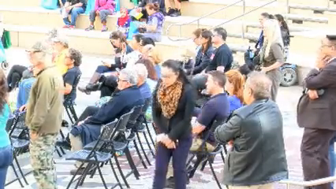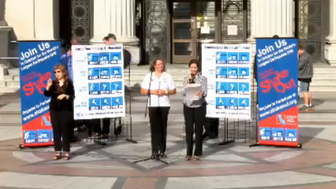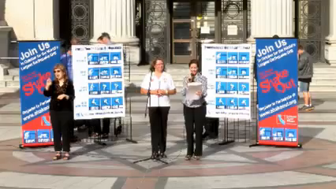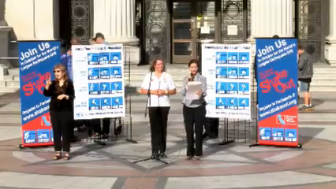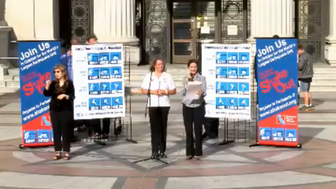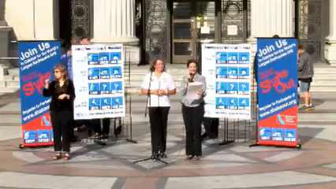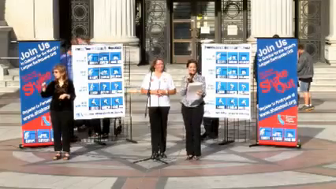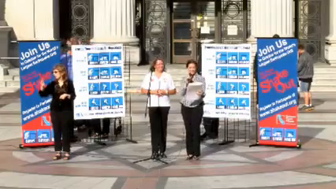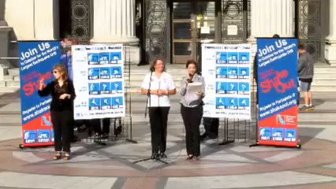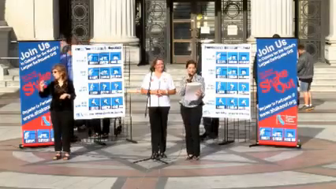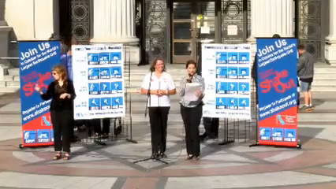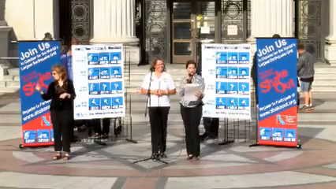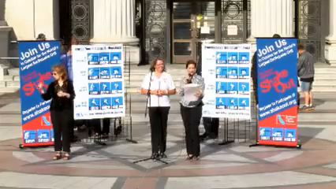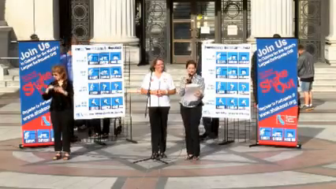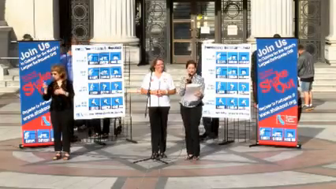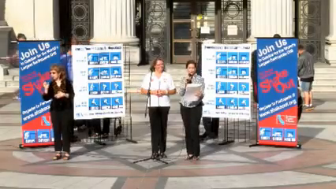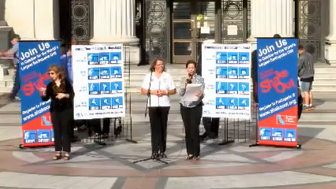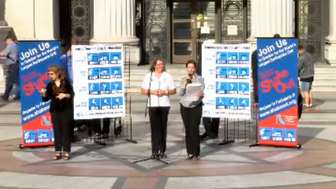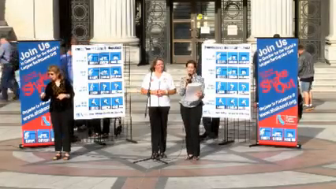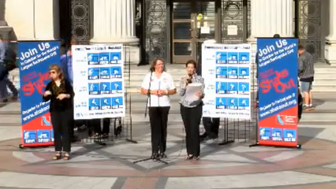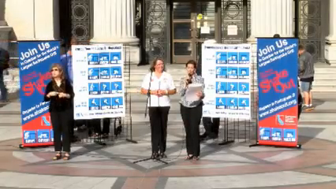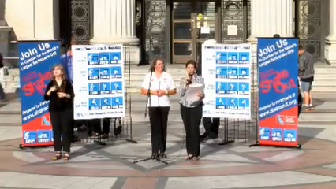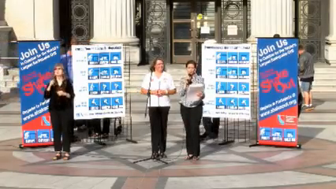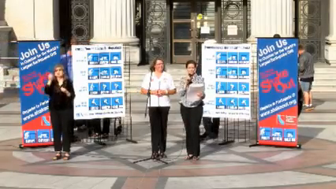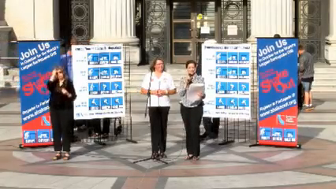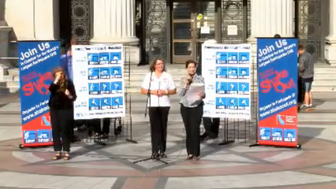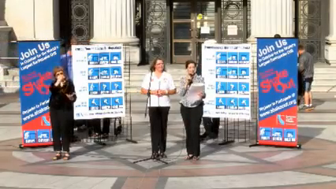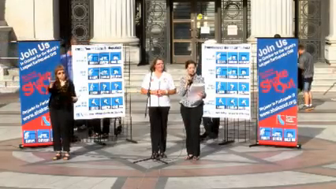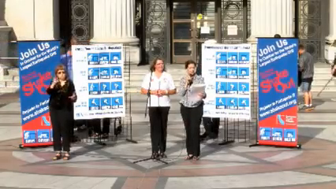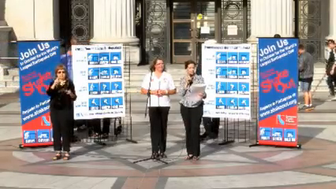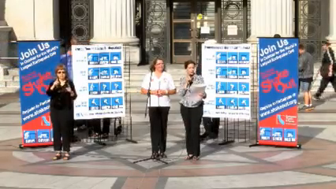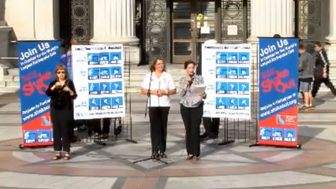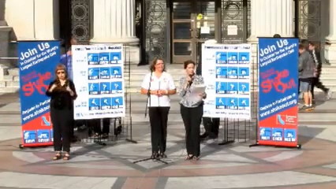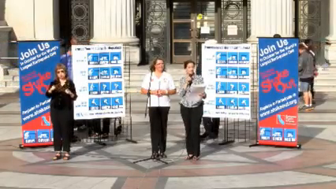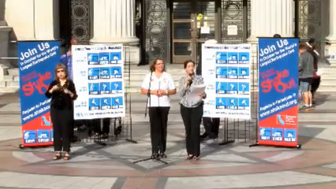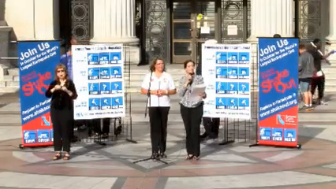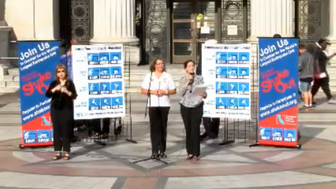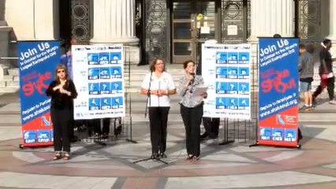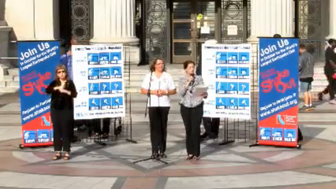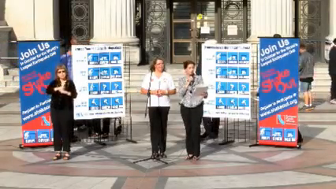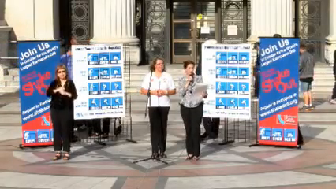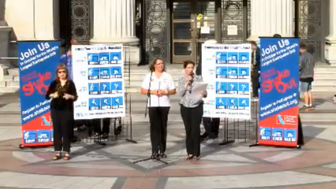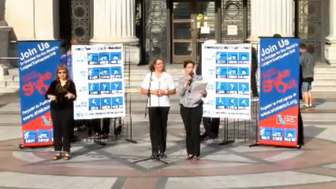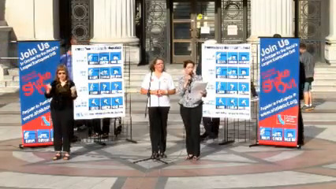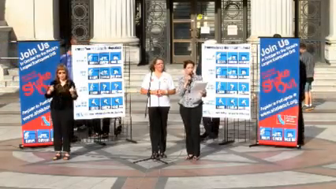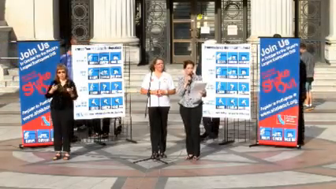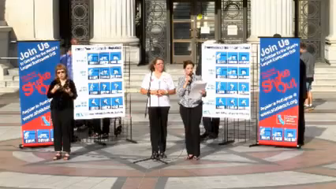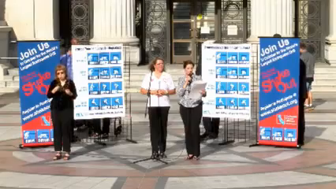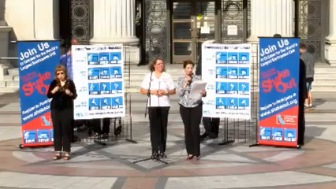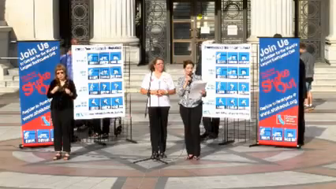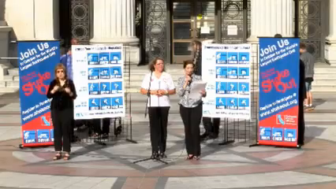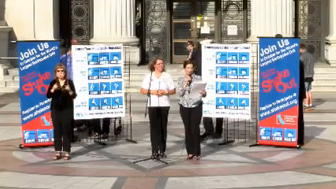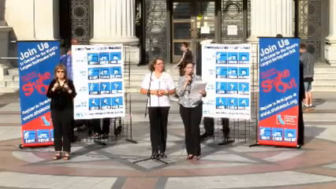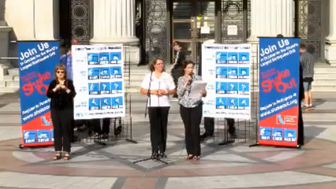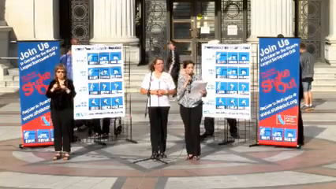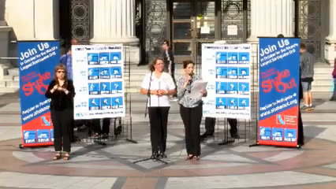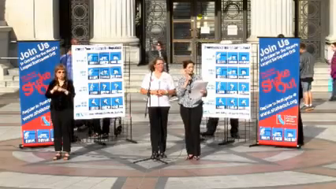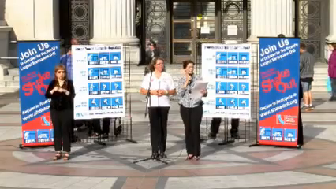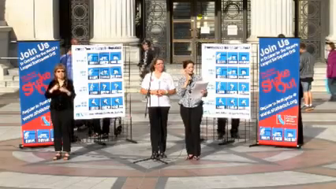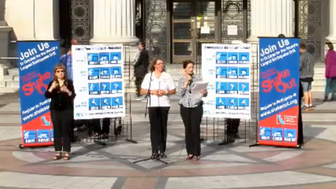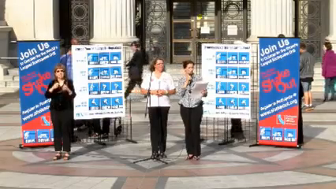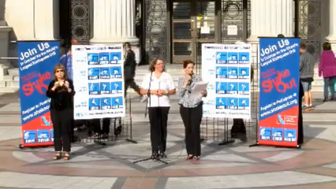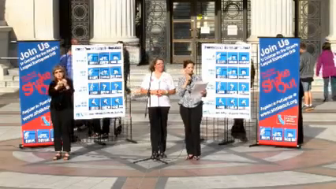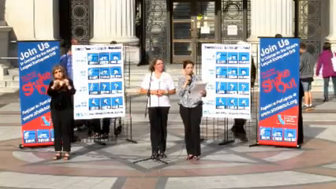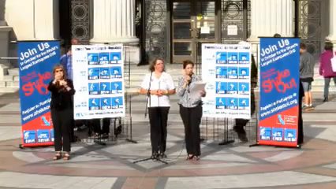Check it out. To educate its residents regarding actions to protect life and property, including mitigating structural